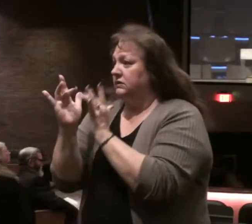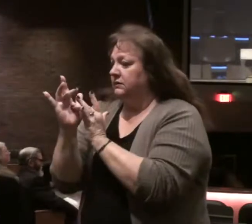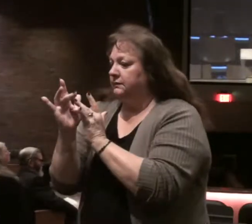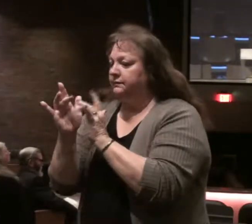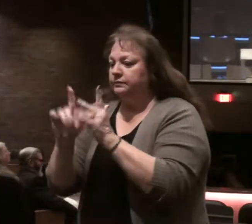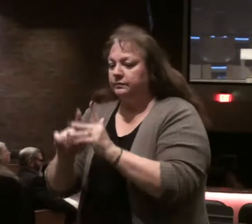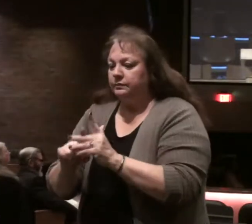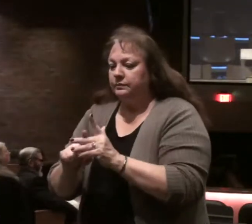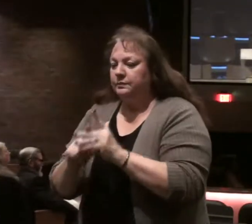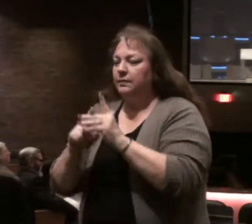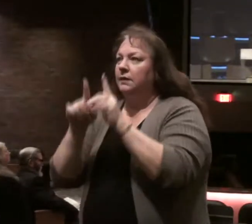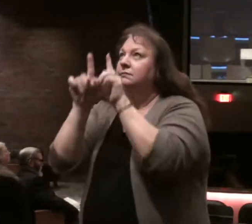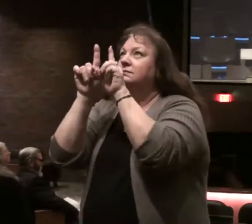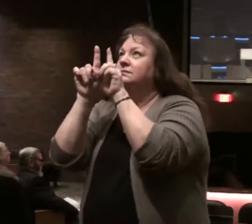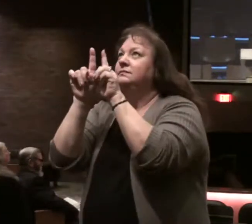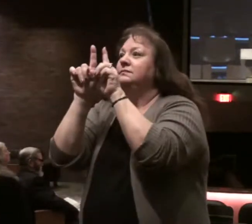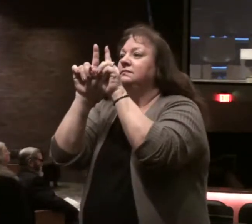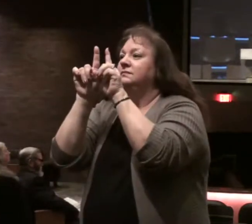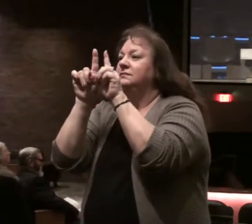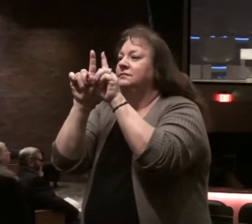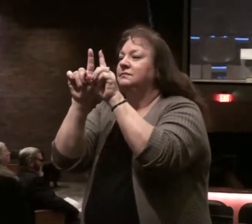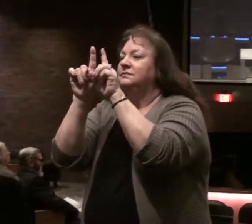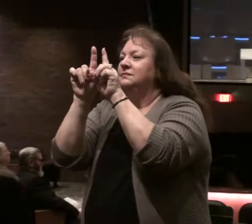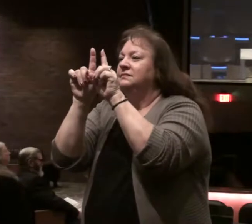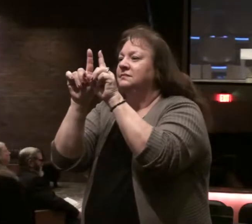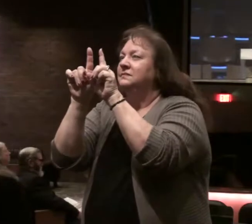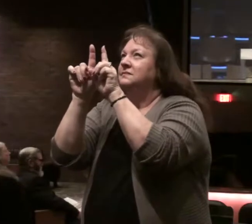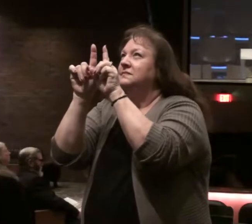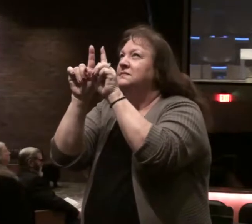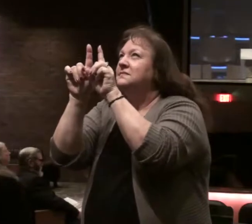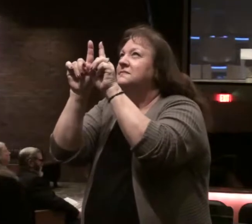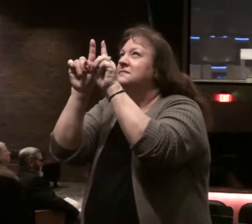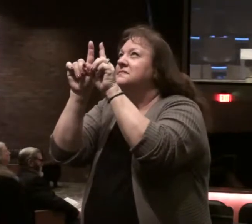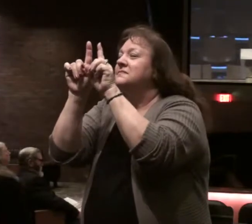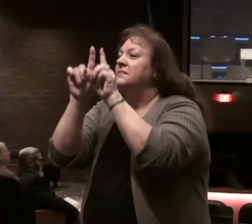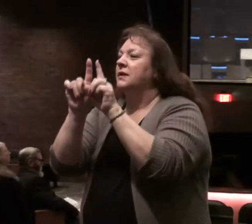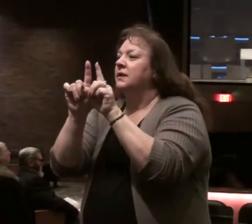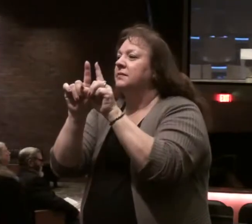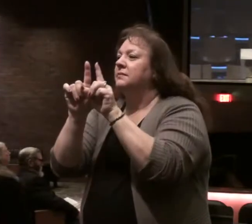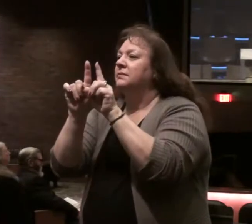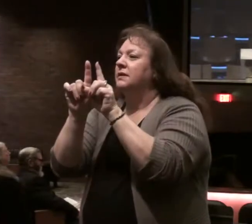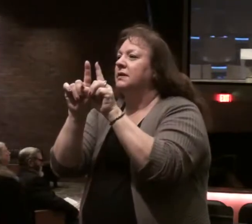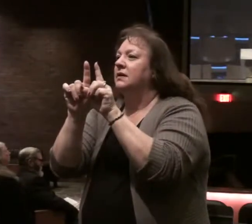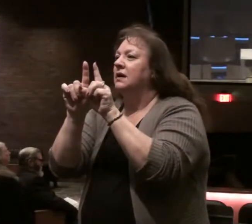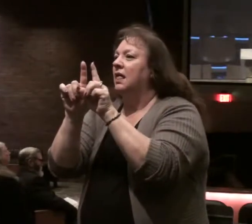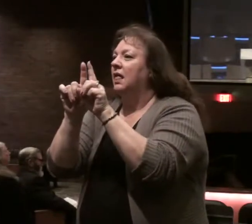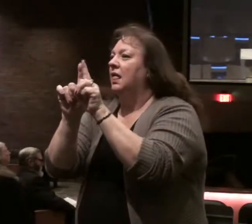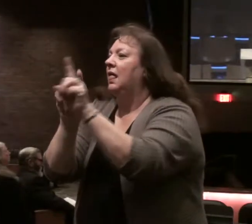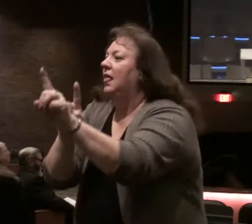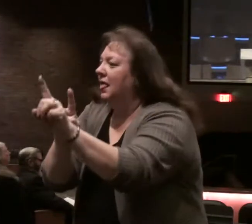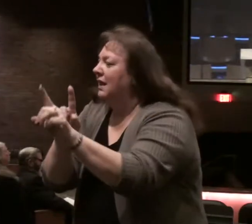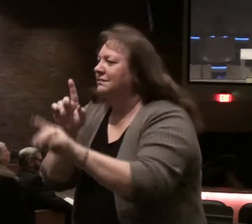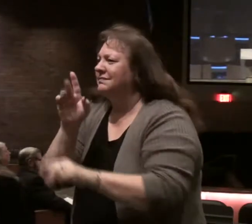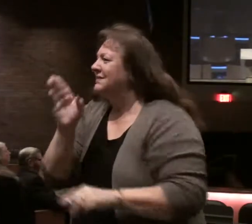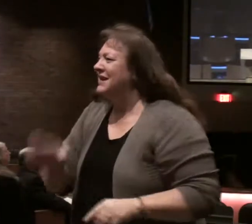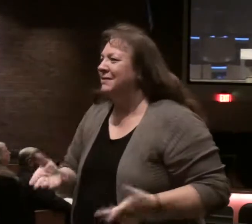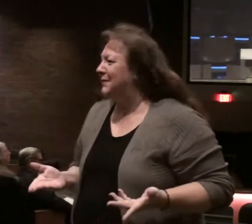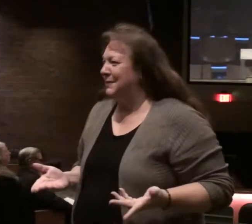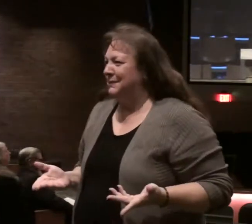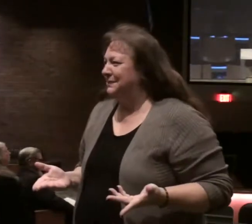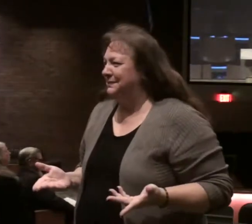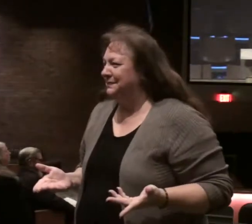start a walk with the Lord, and it should start as a close walk. We never move beyond him, we never grow beyond the word of God.